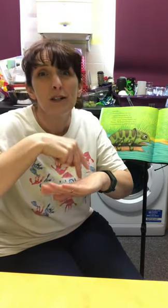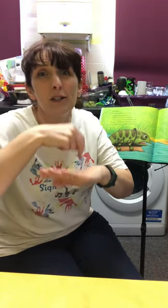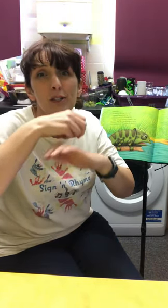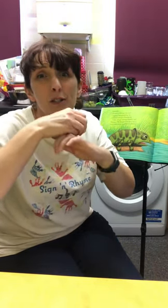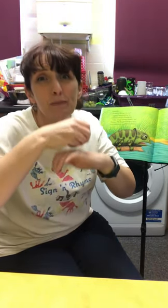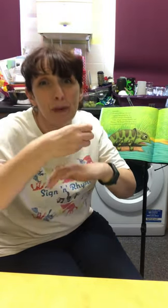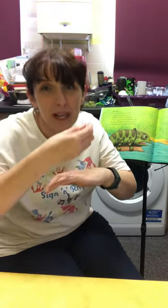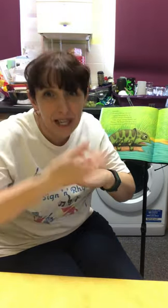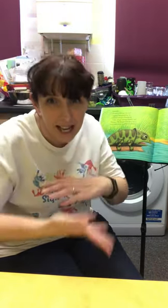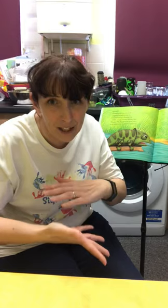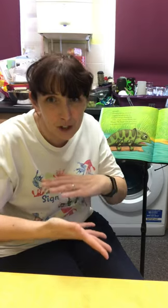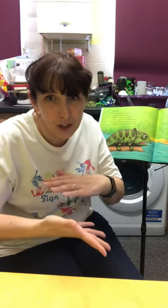Splash!